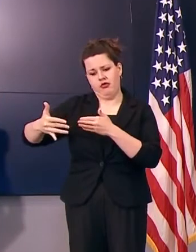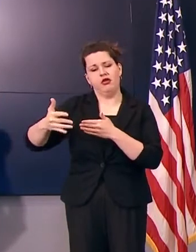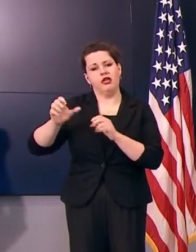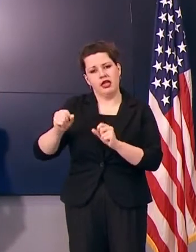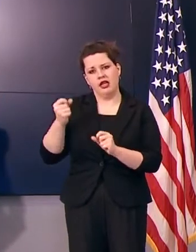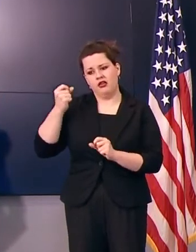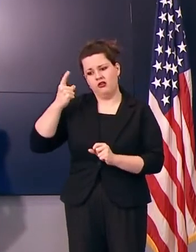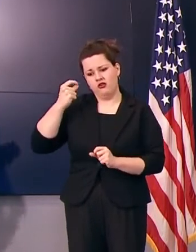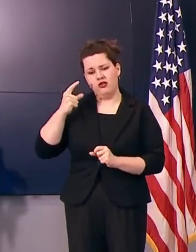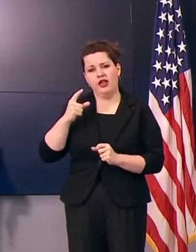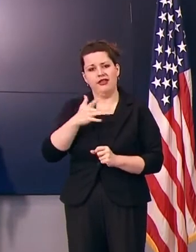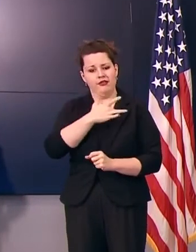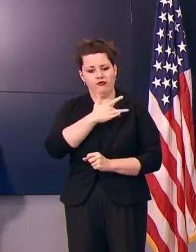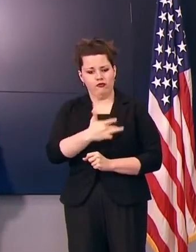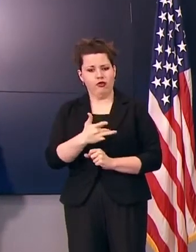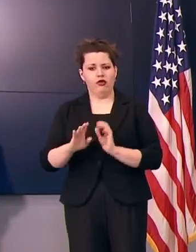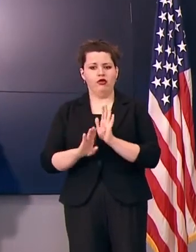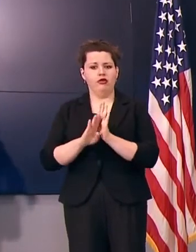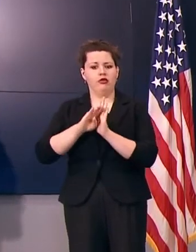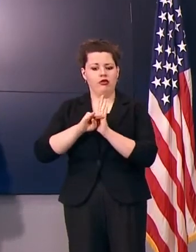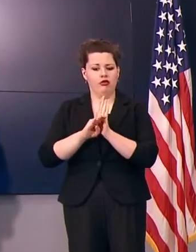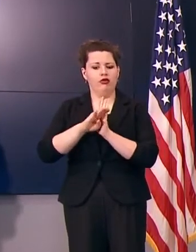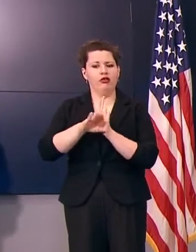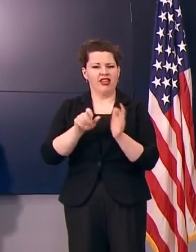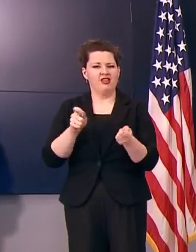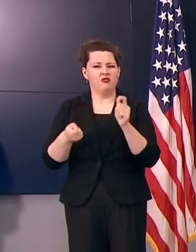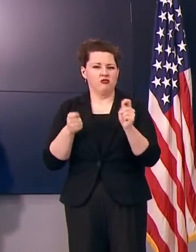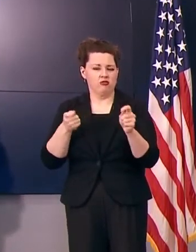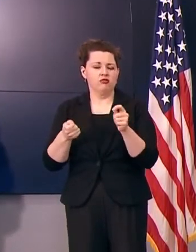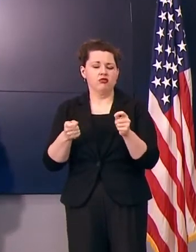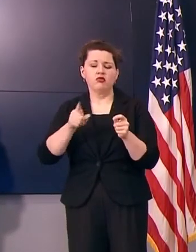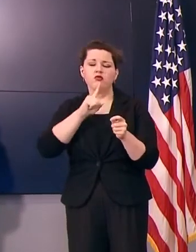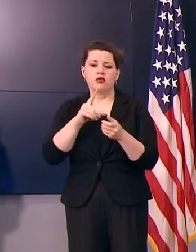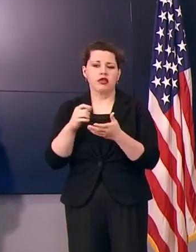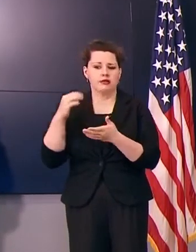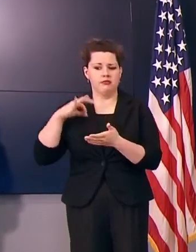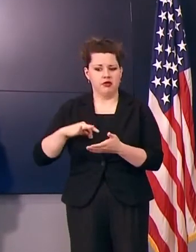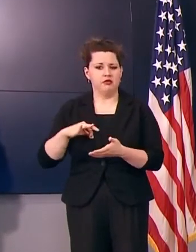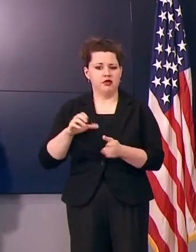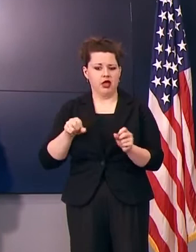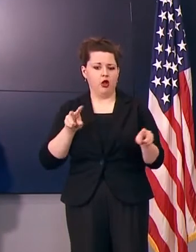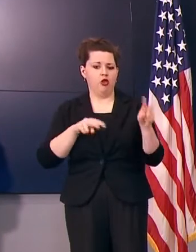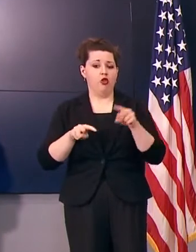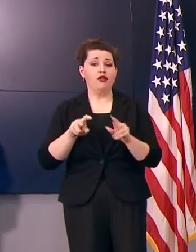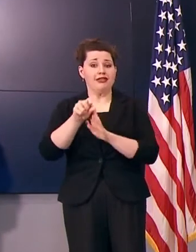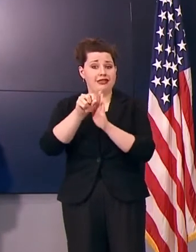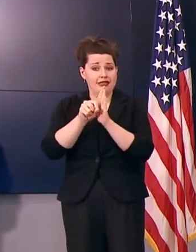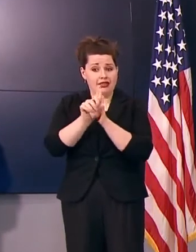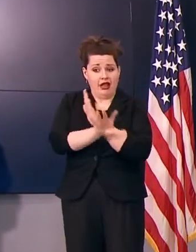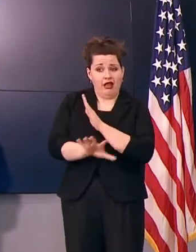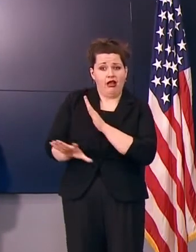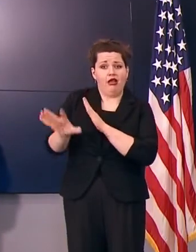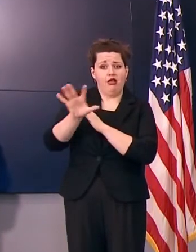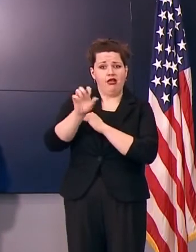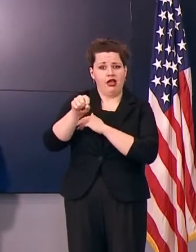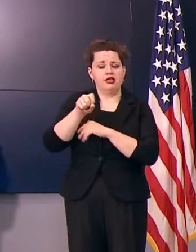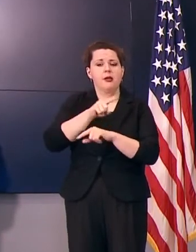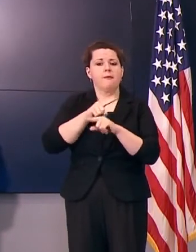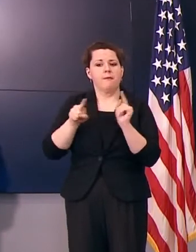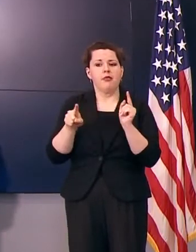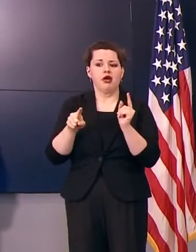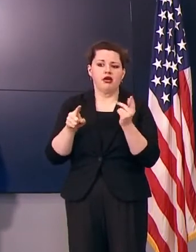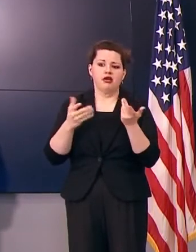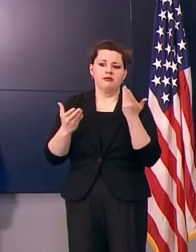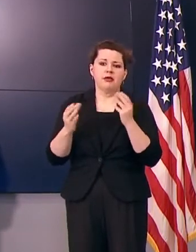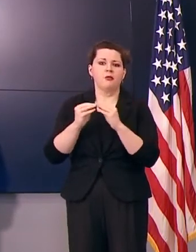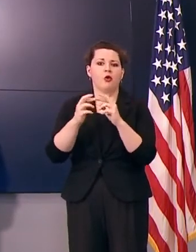how trends can change, and it's helpful to look at these things not just on a statewide level, but at a more,